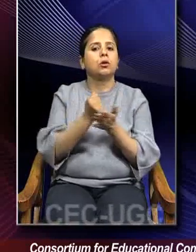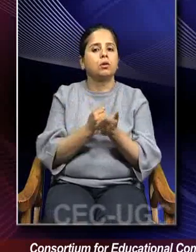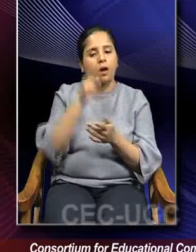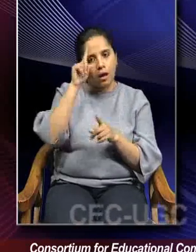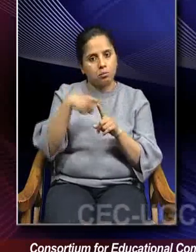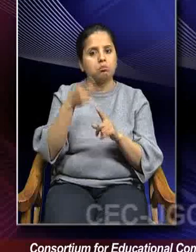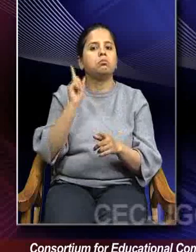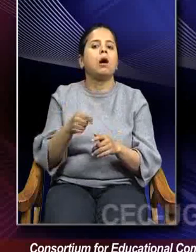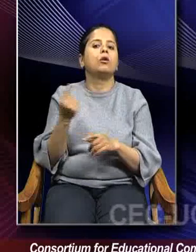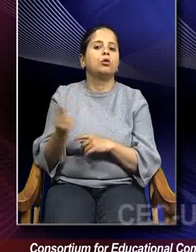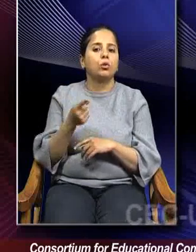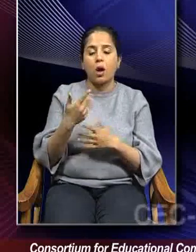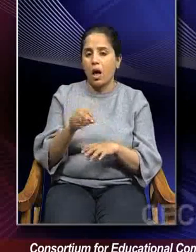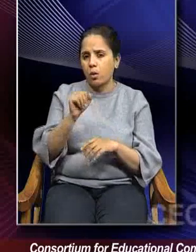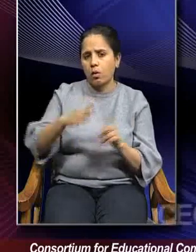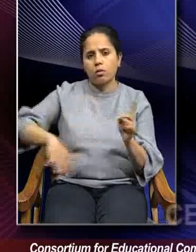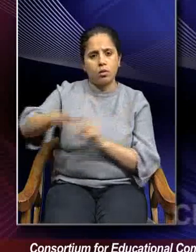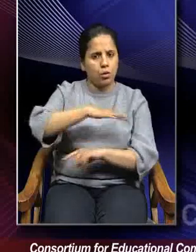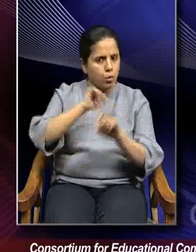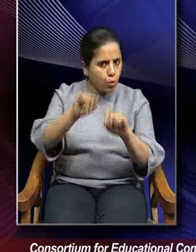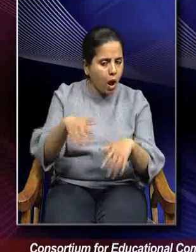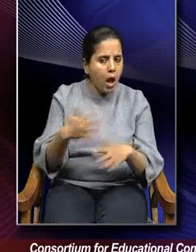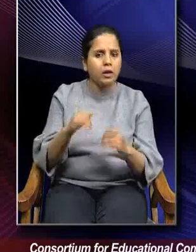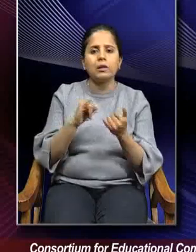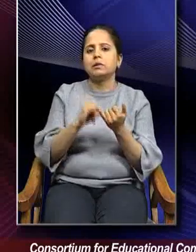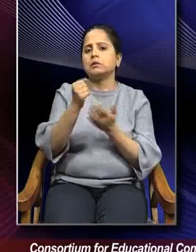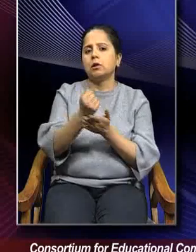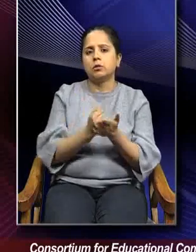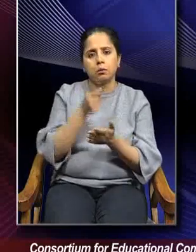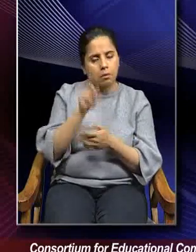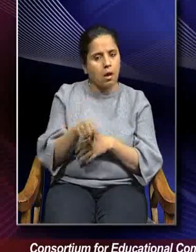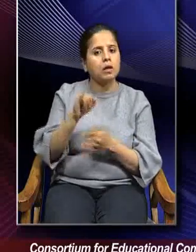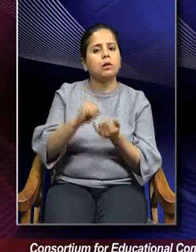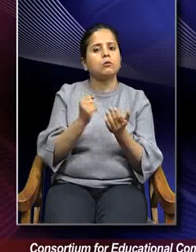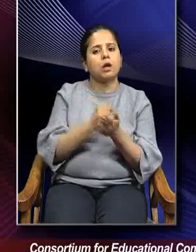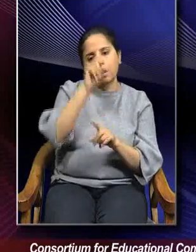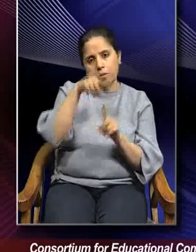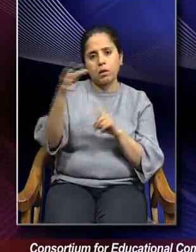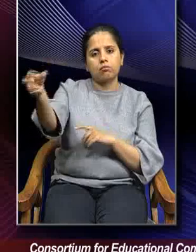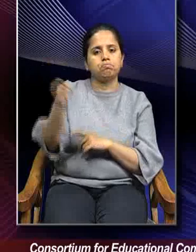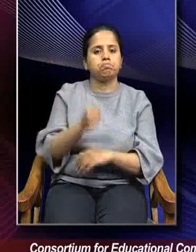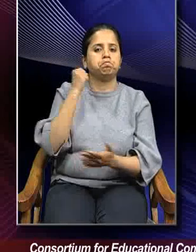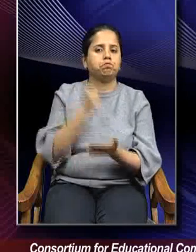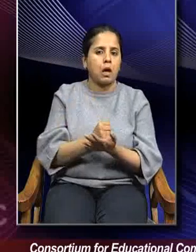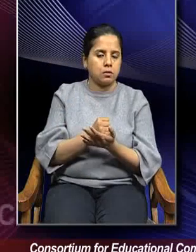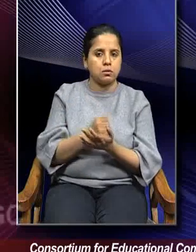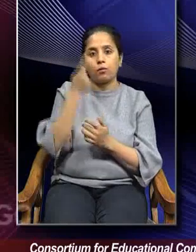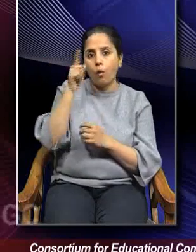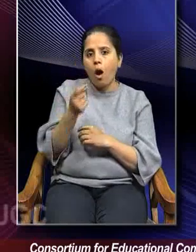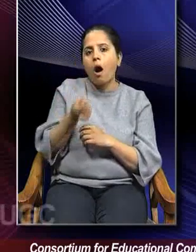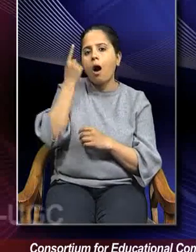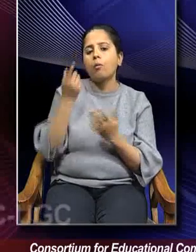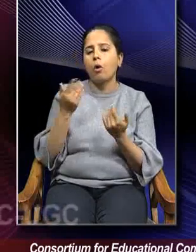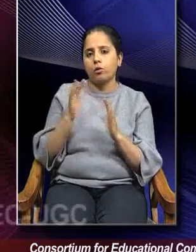So, whatever is your area, whatever is your subject, you need to call subject expert for that in order to understand